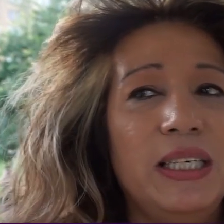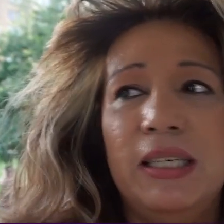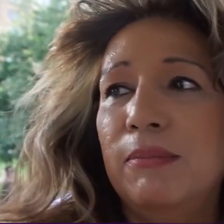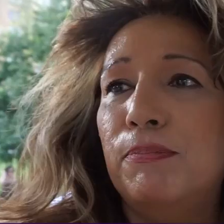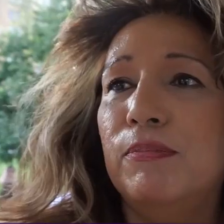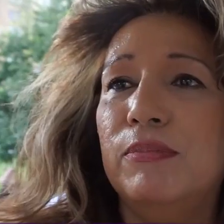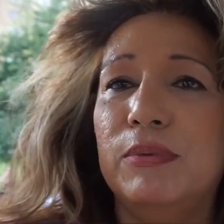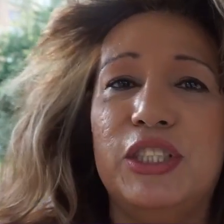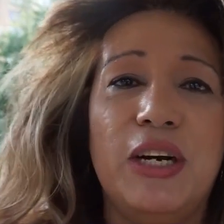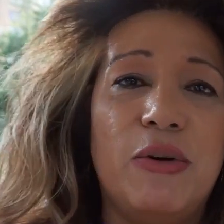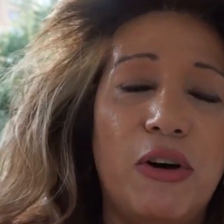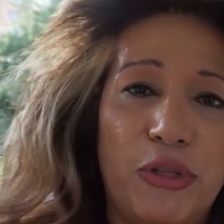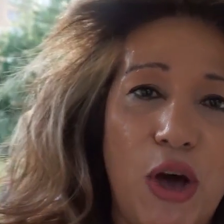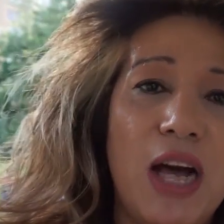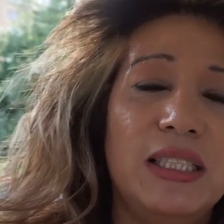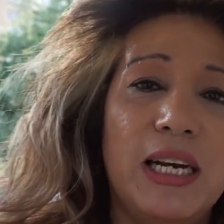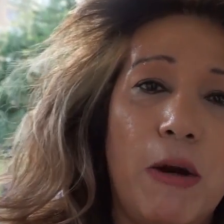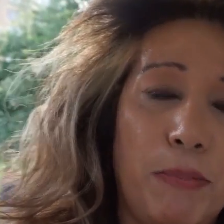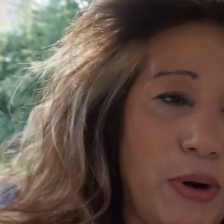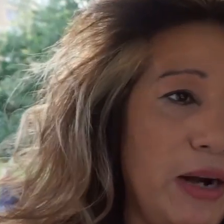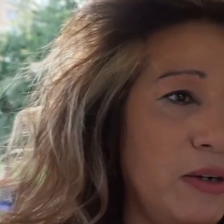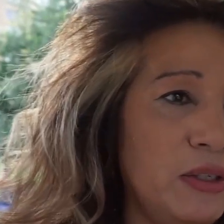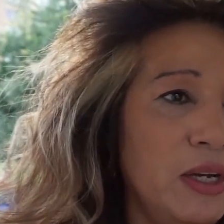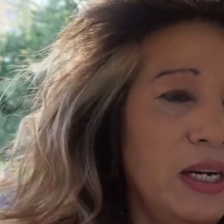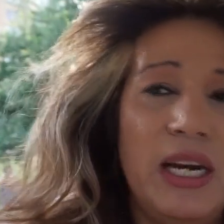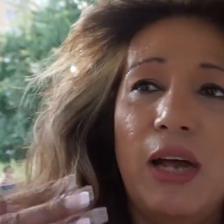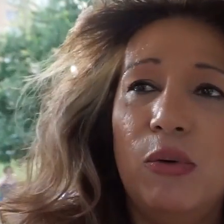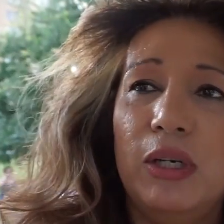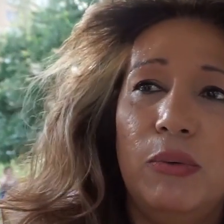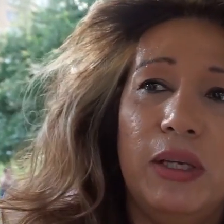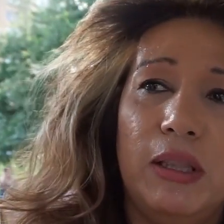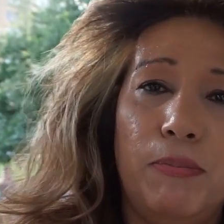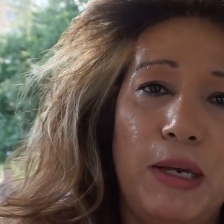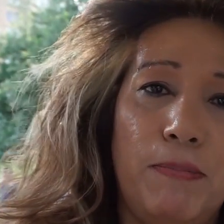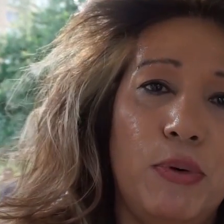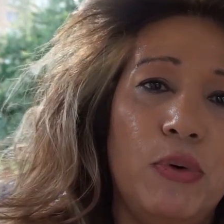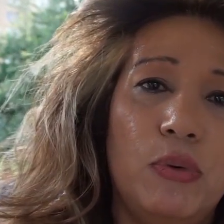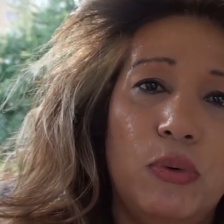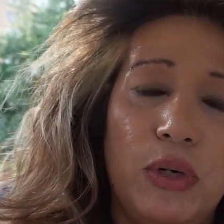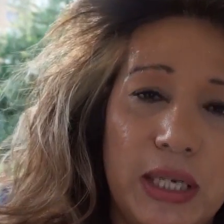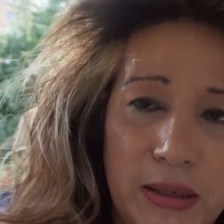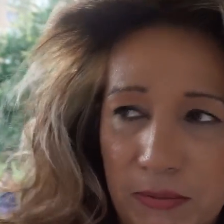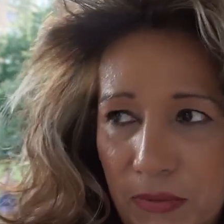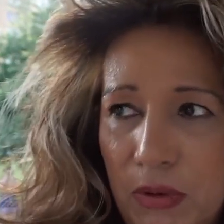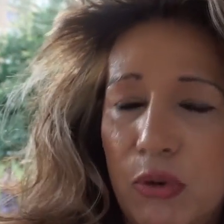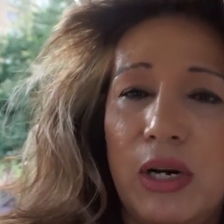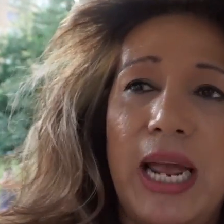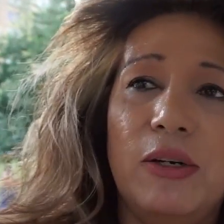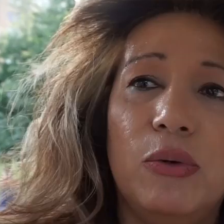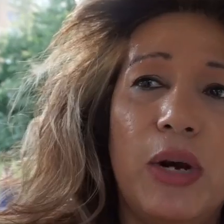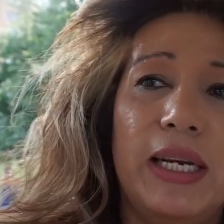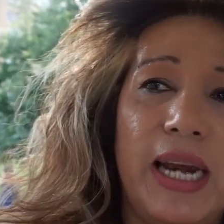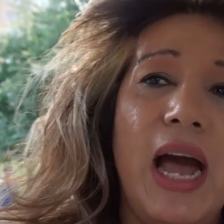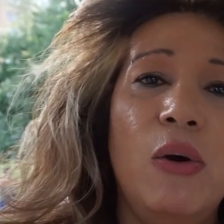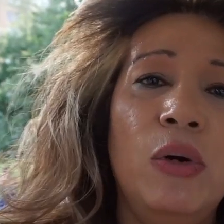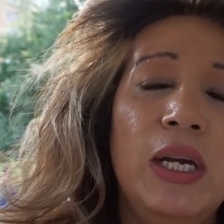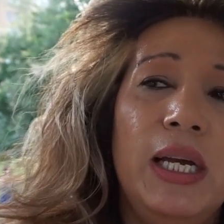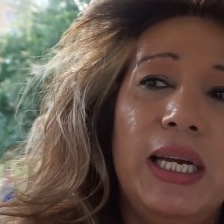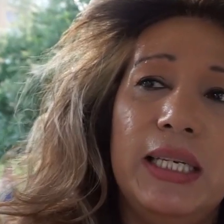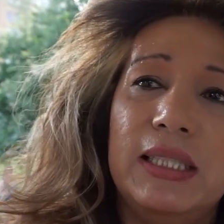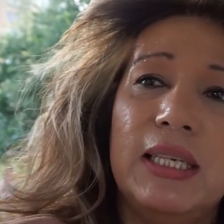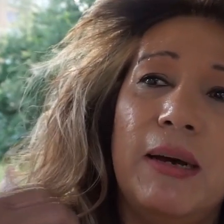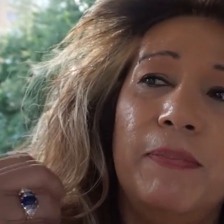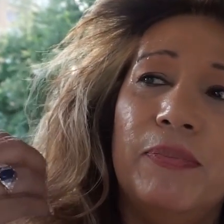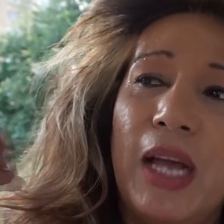we share our thoughts and our prayers not only with the people in Orlando right now.